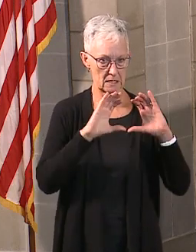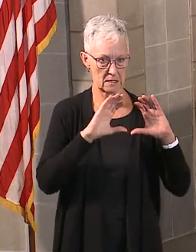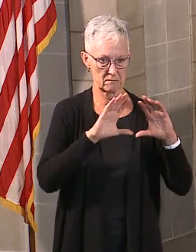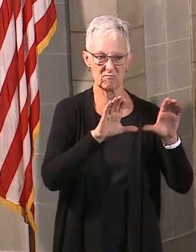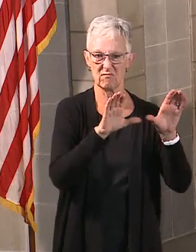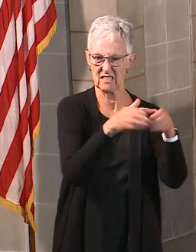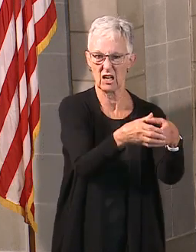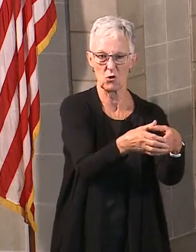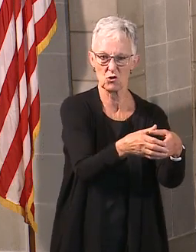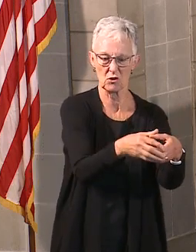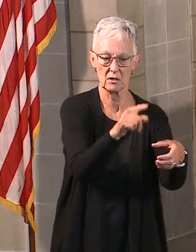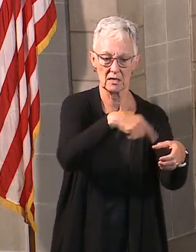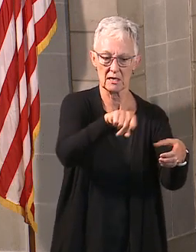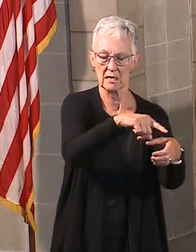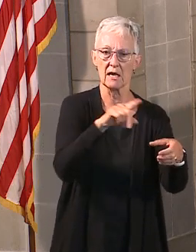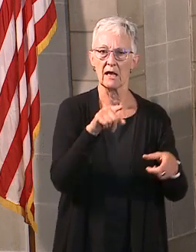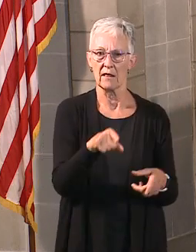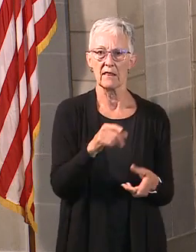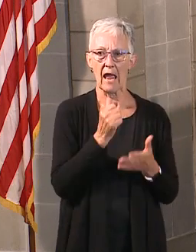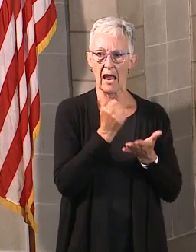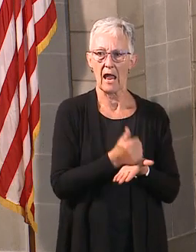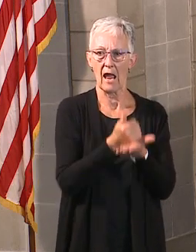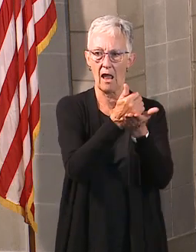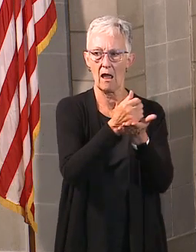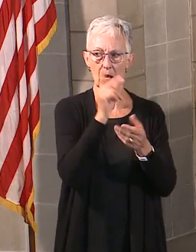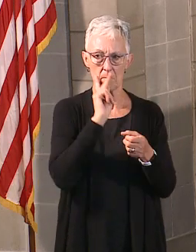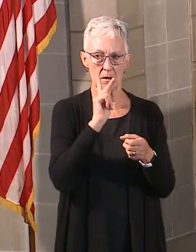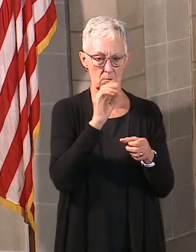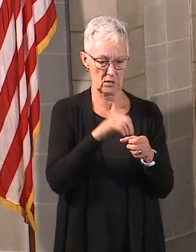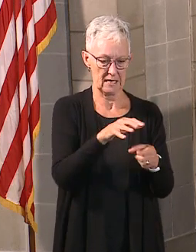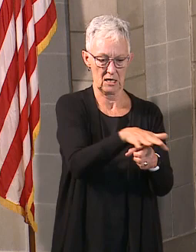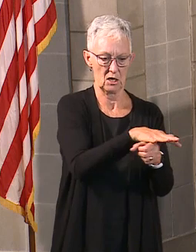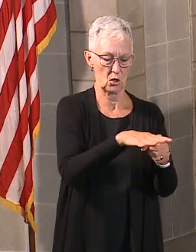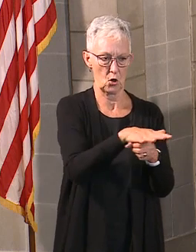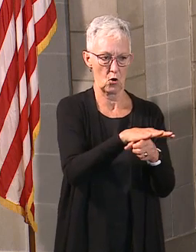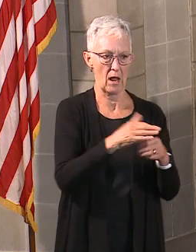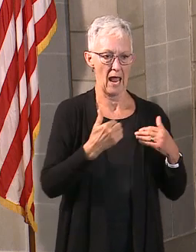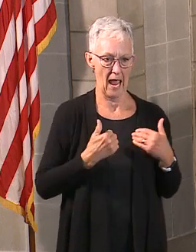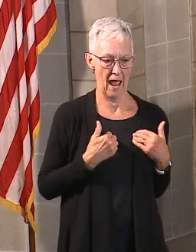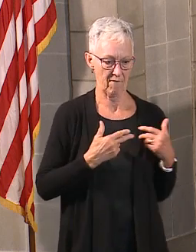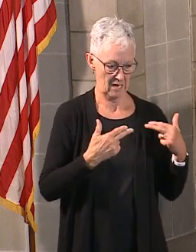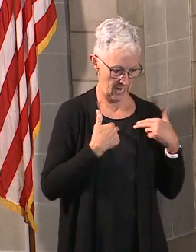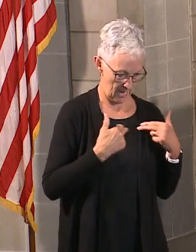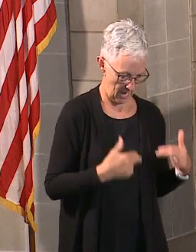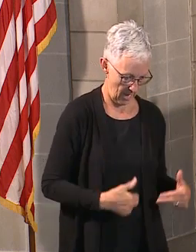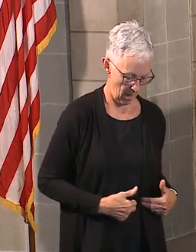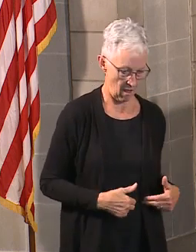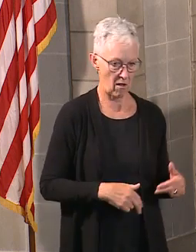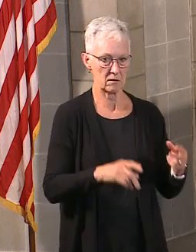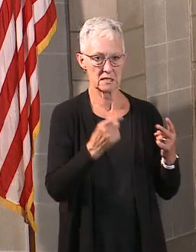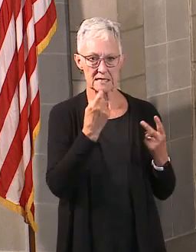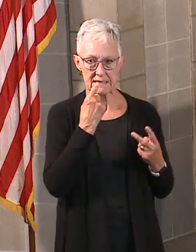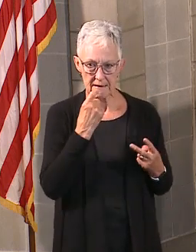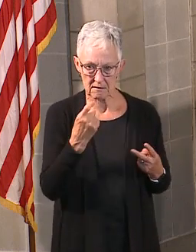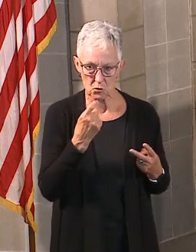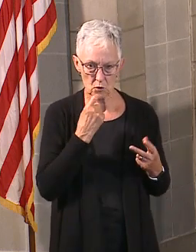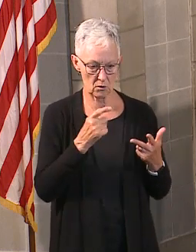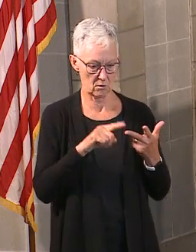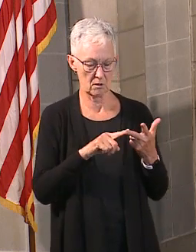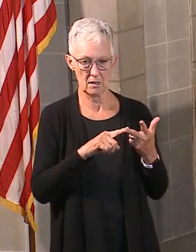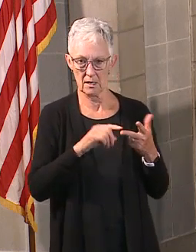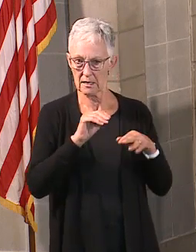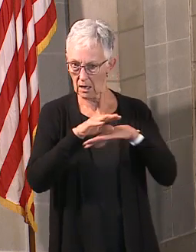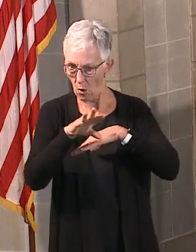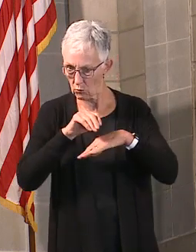residents have the following services. primary medical, dental, and behavioral health services, as well as those